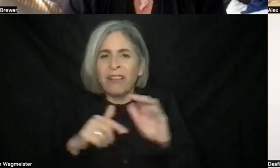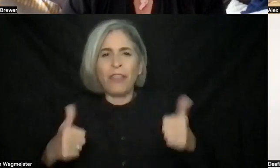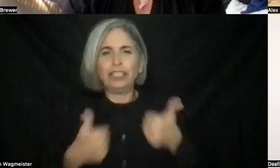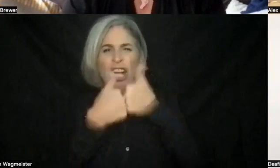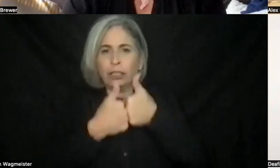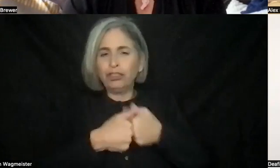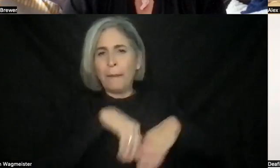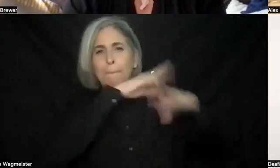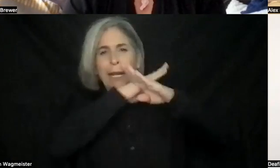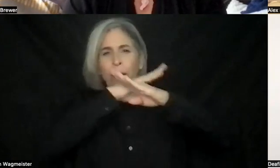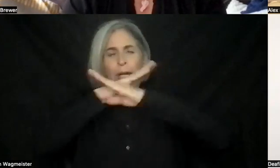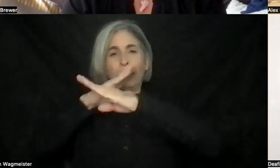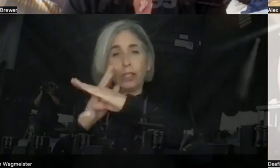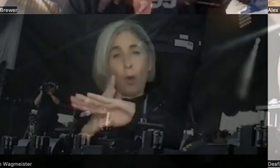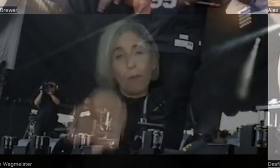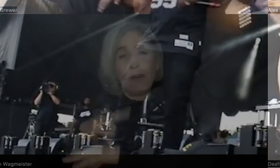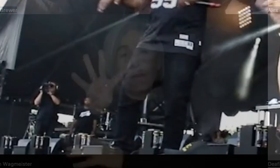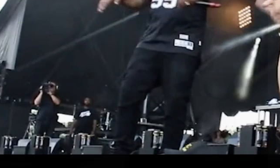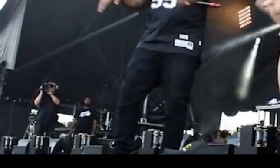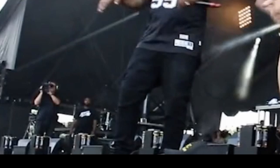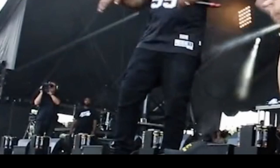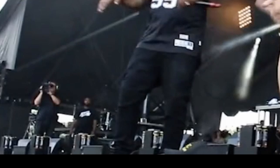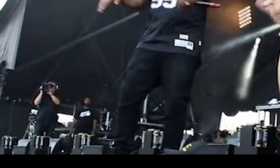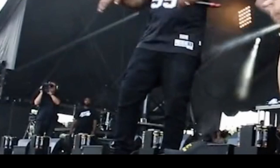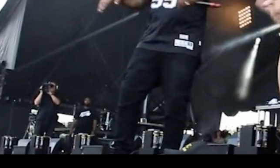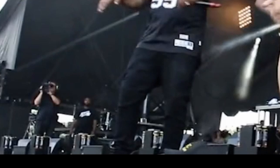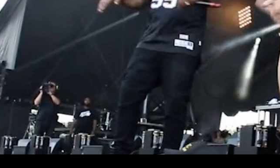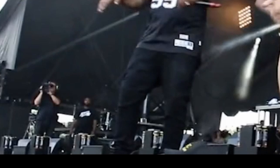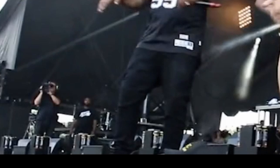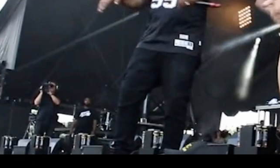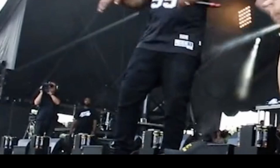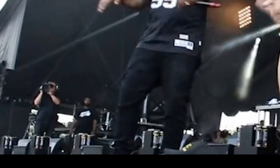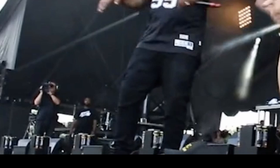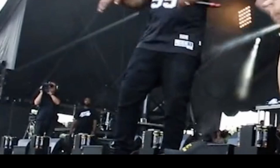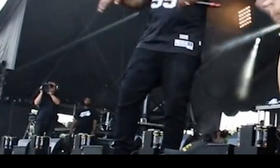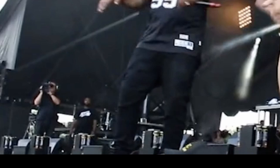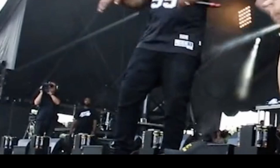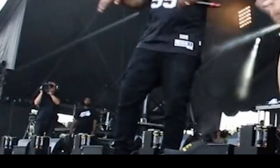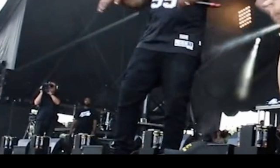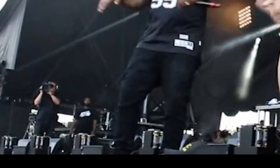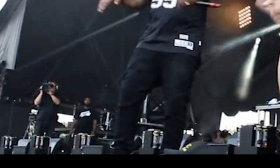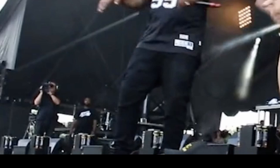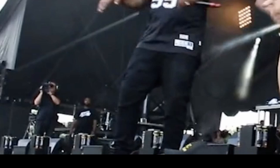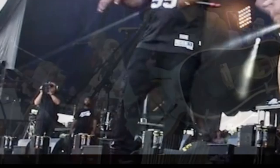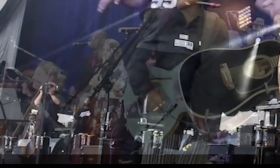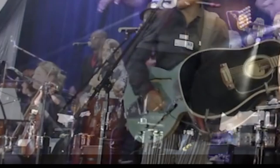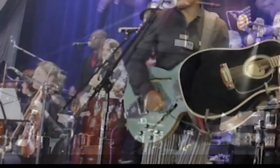over 40 million deaf and hard of hearing people in the United States alone face when trying to access live entertainment.